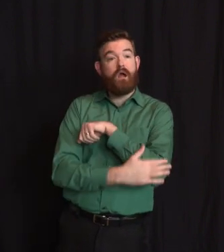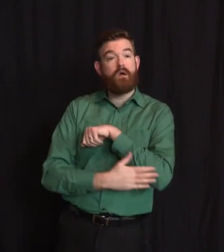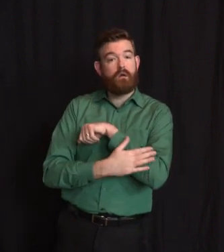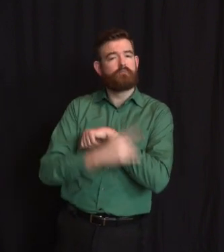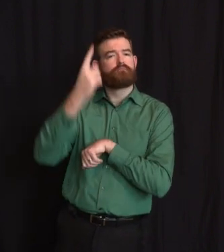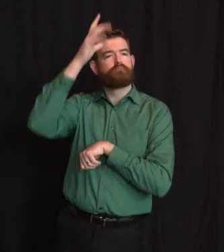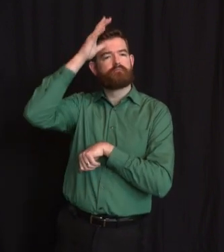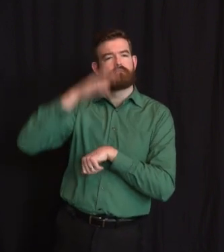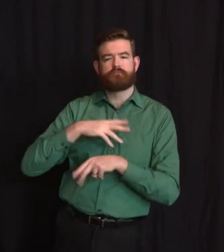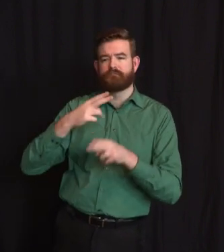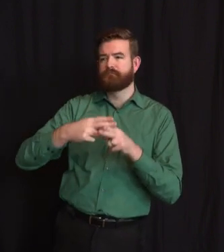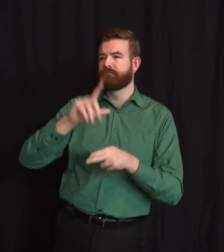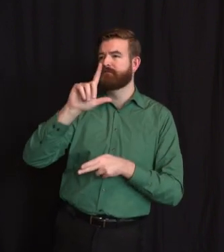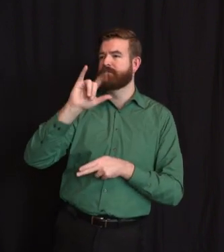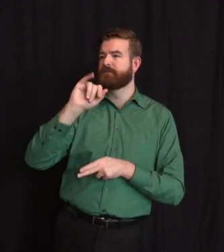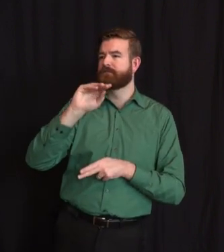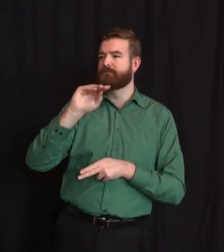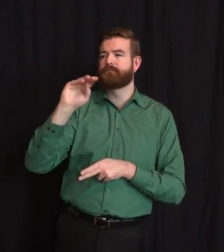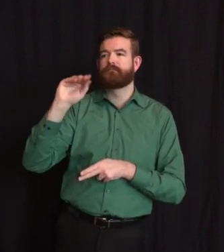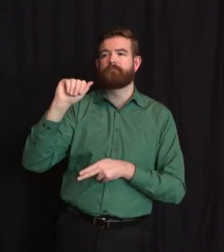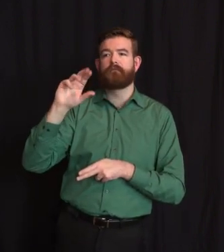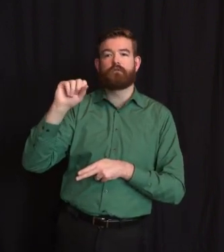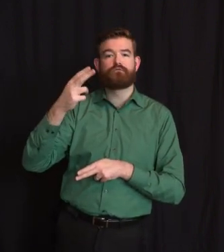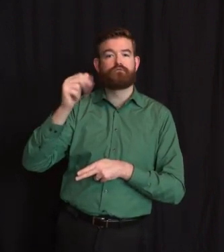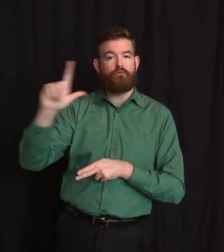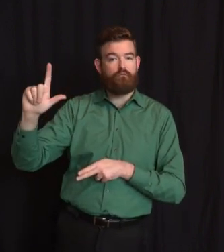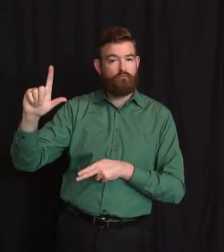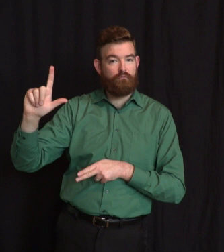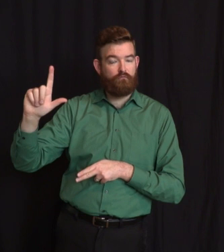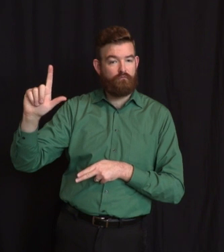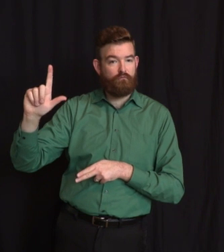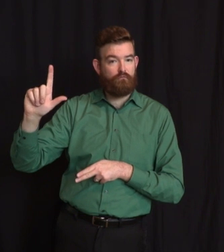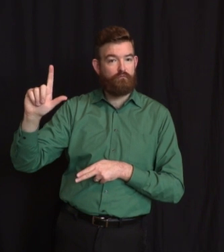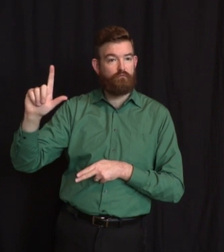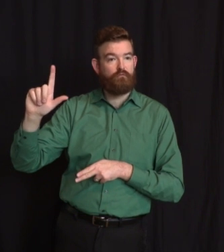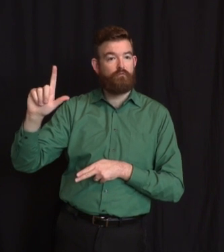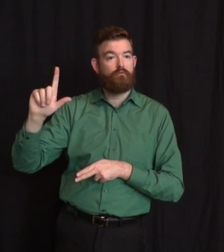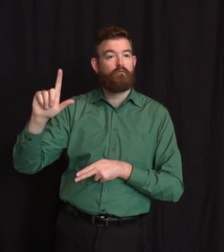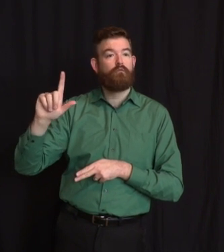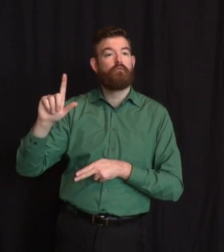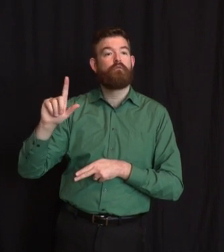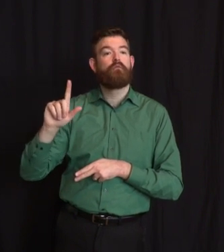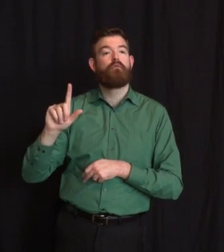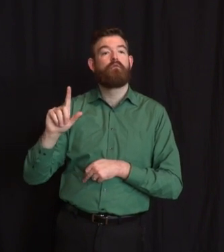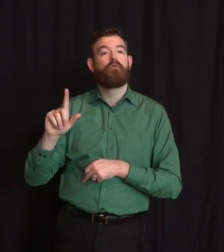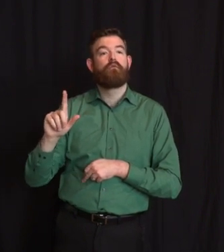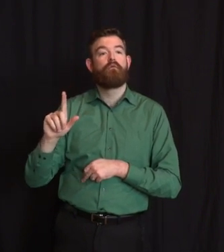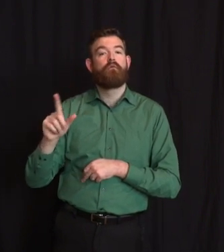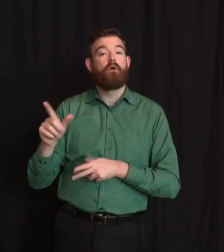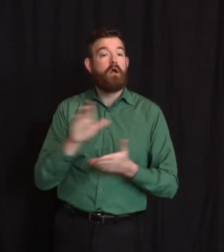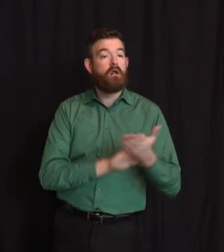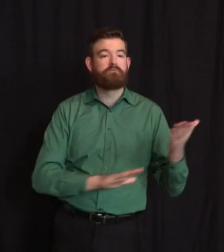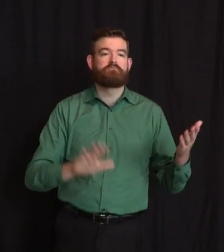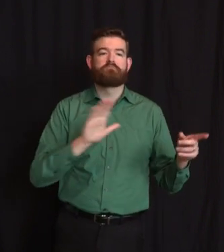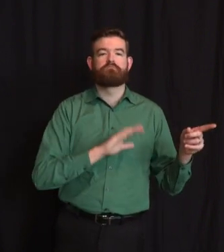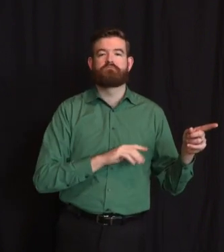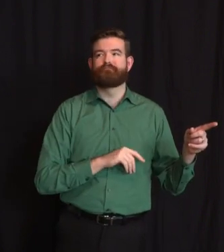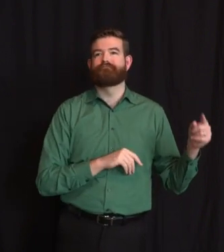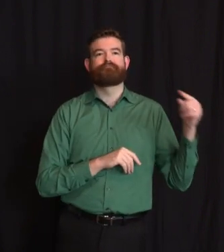from Seagert. He's obviously back home from the hilltop and wanted to help out in between his online classes. He had the